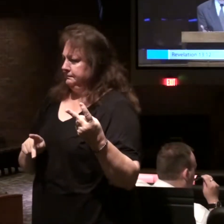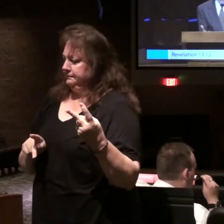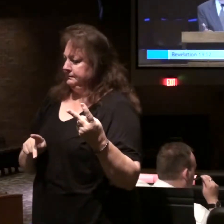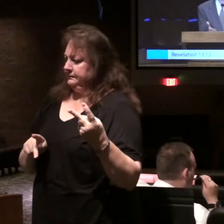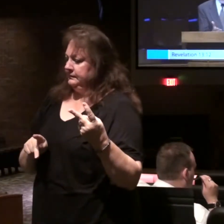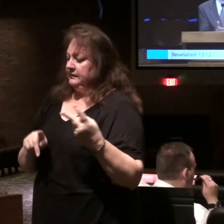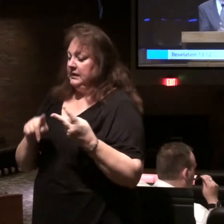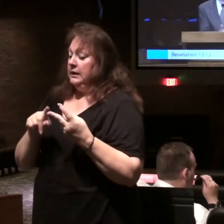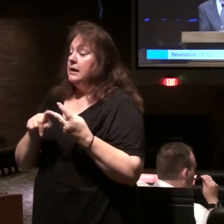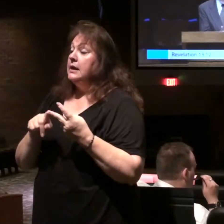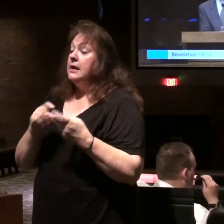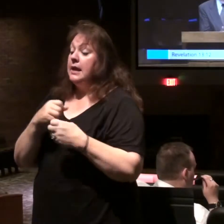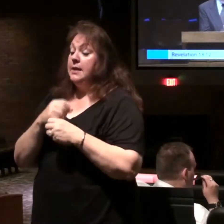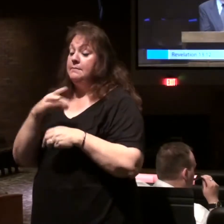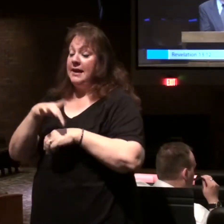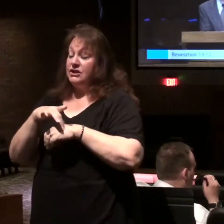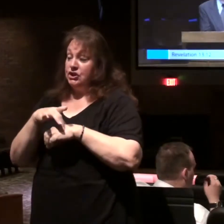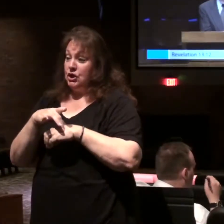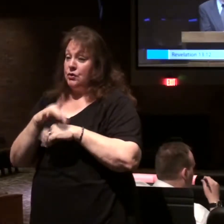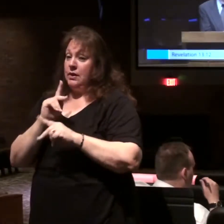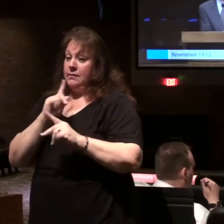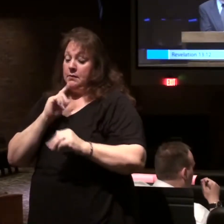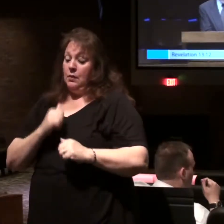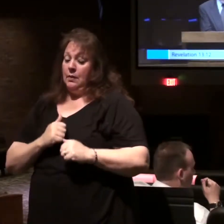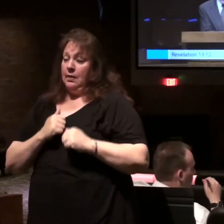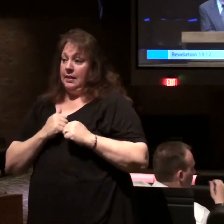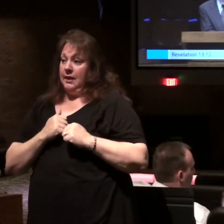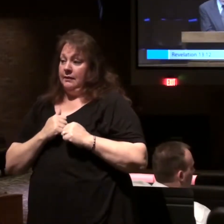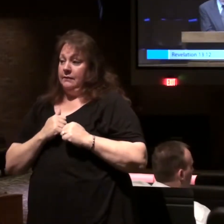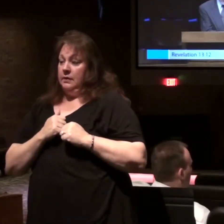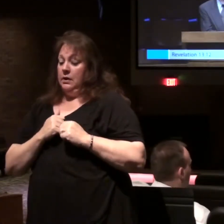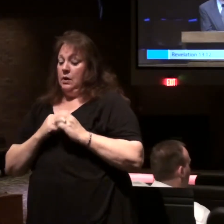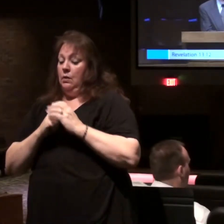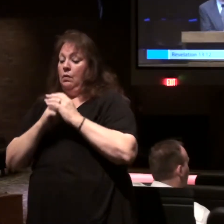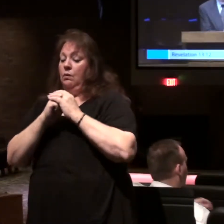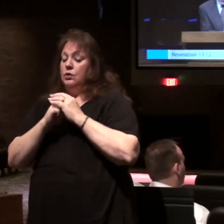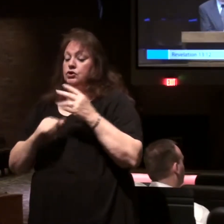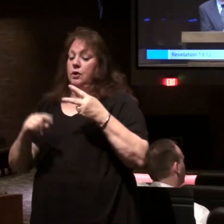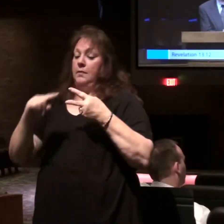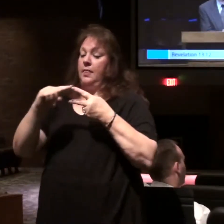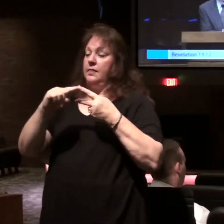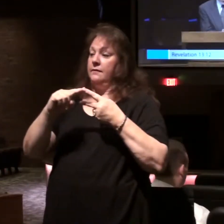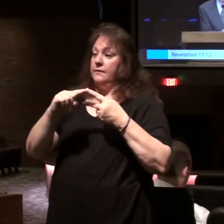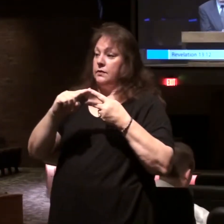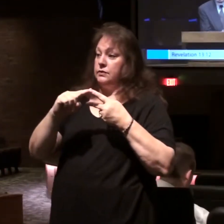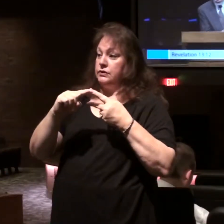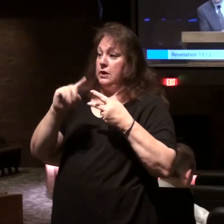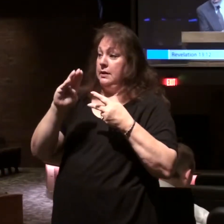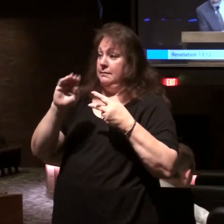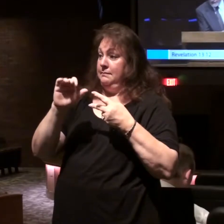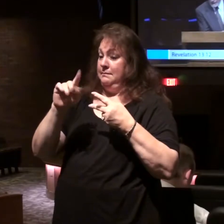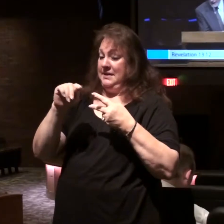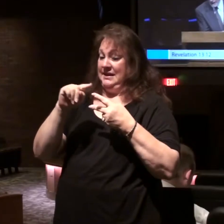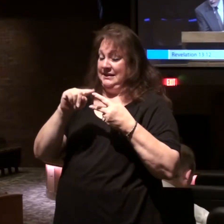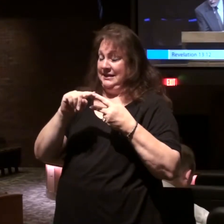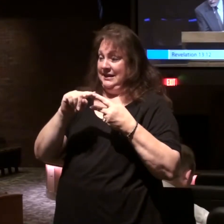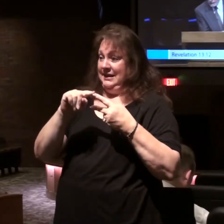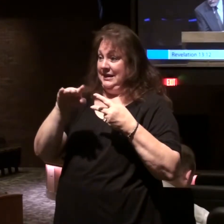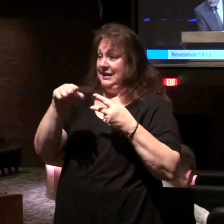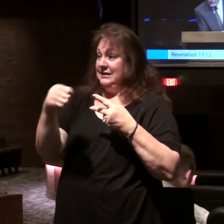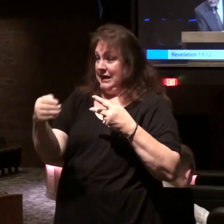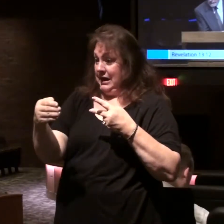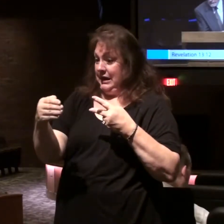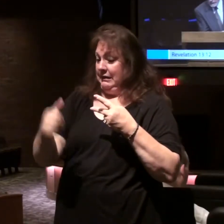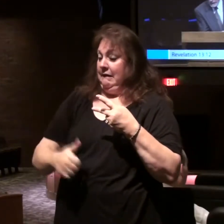He makes the earth and those who dwell on it to worship the first beast whose fatal wound was healed.